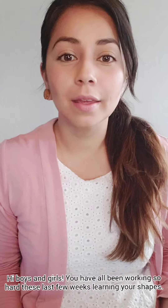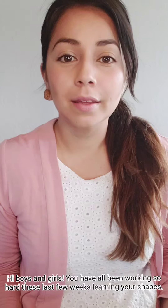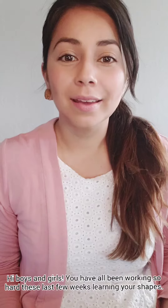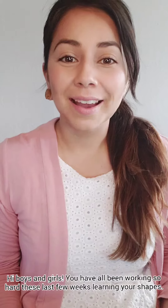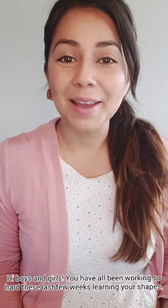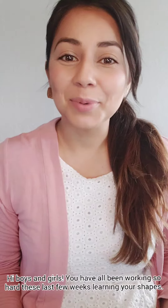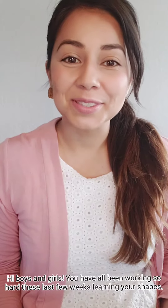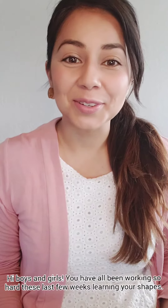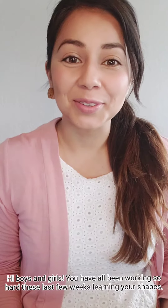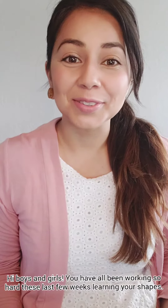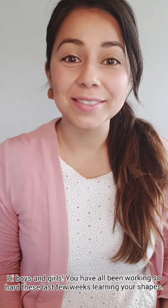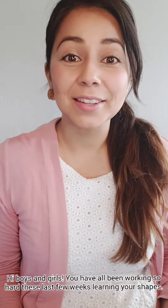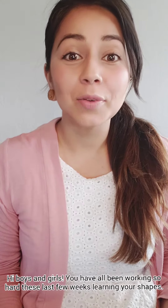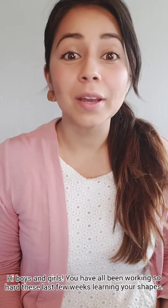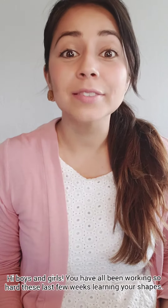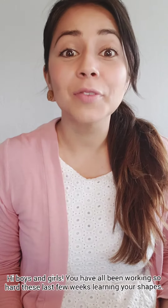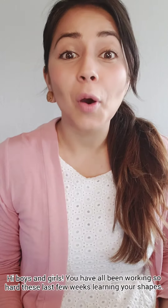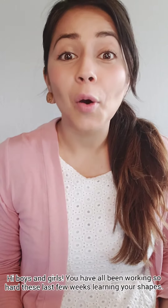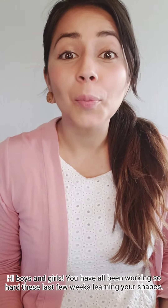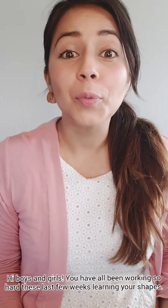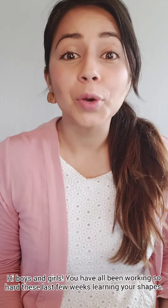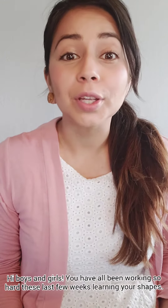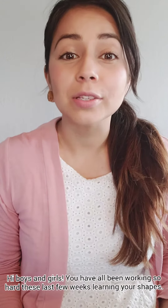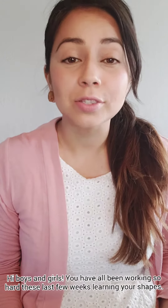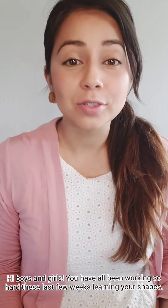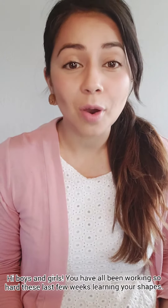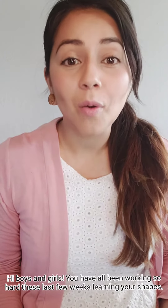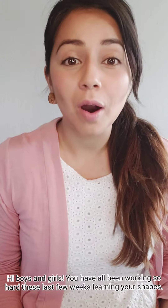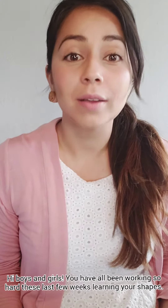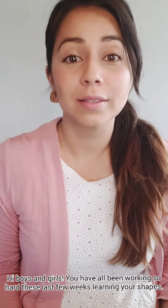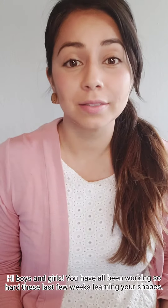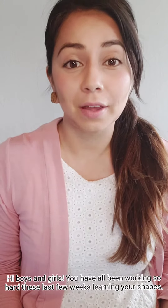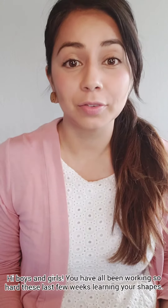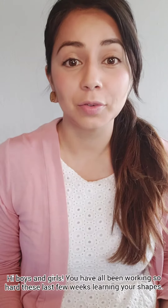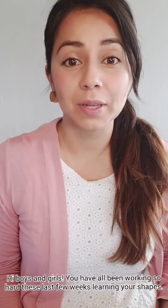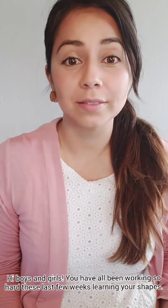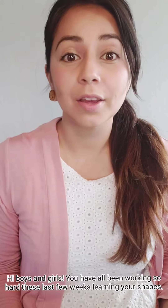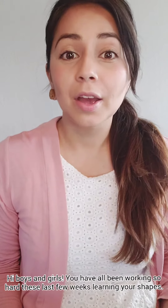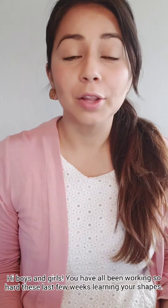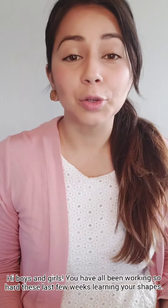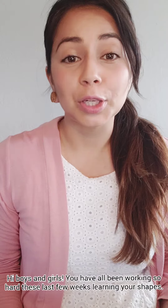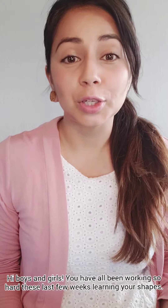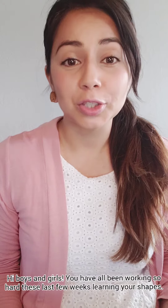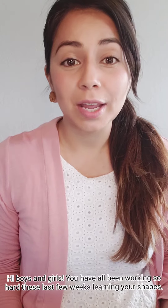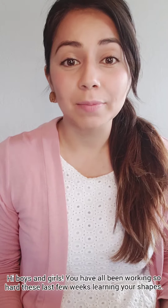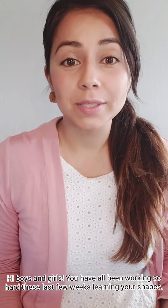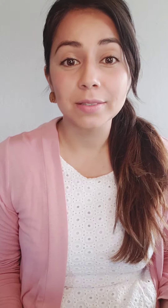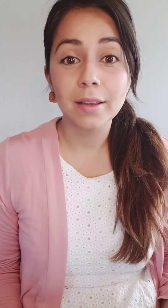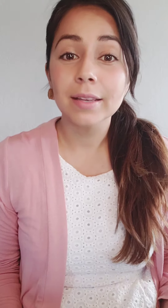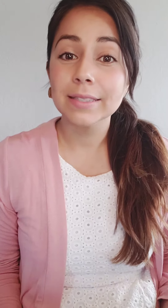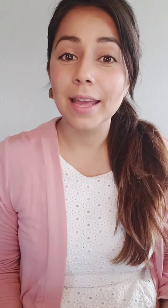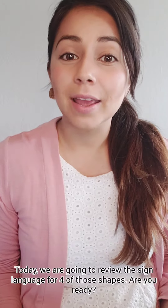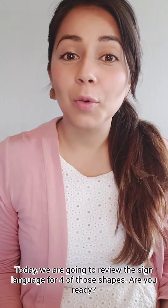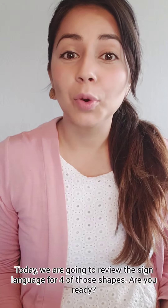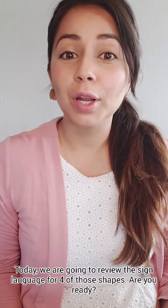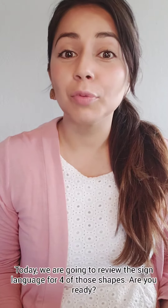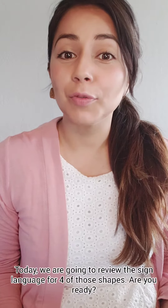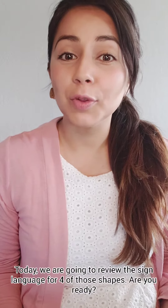Hi boys and girls. You guys have all been working so hard these last few weeks and learning your shapes. Today we're going to review